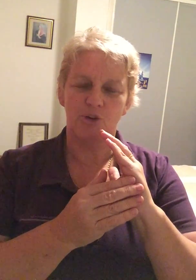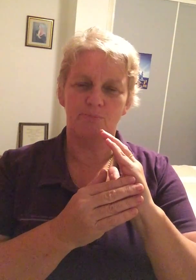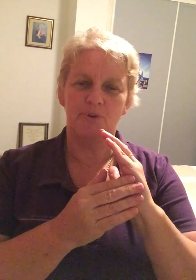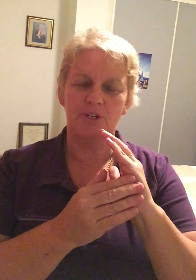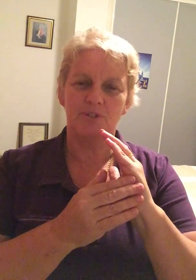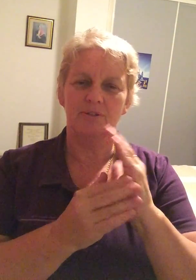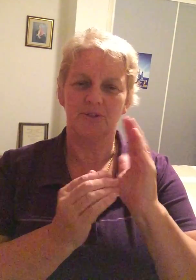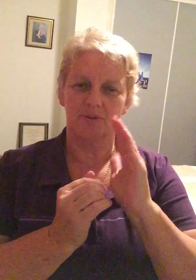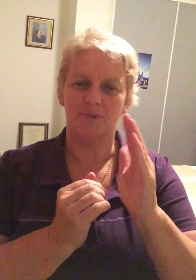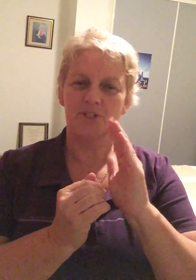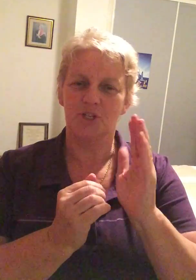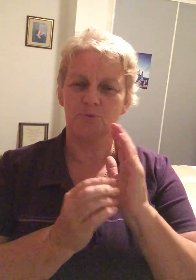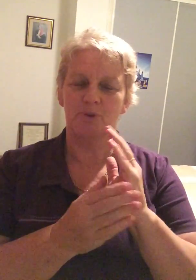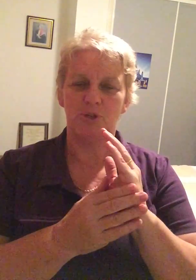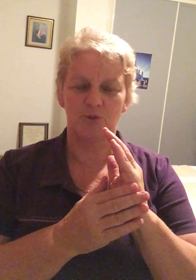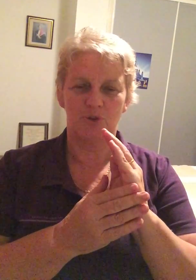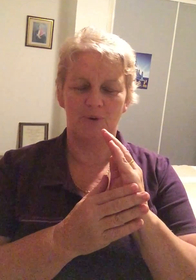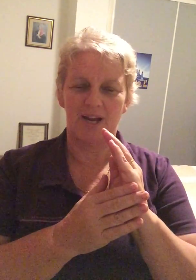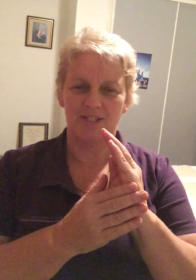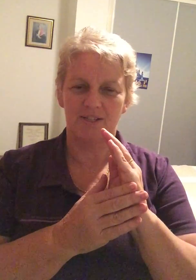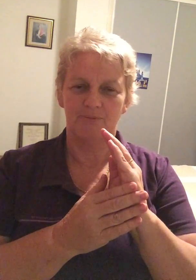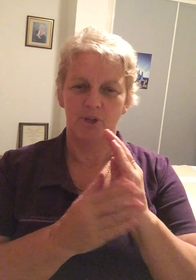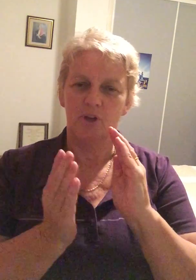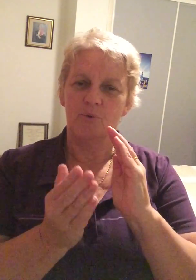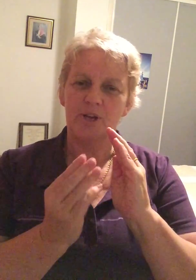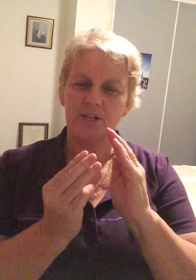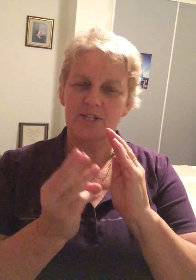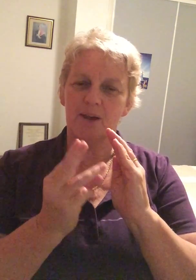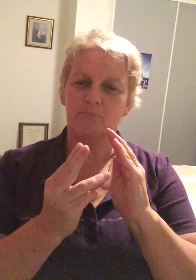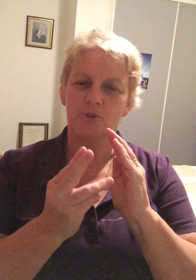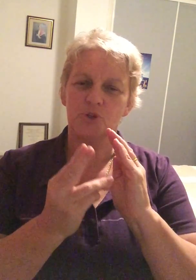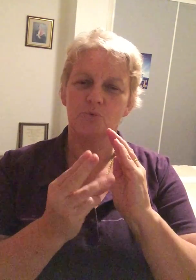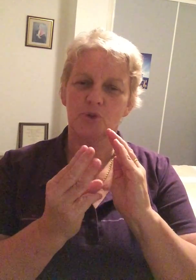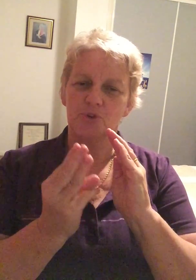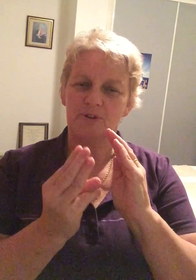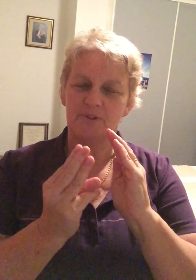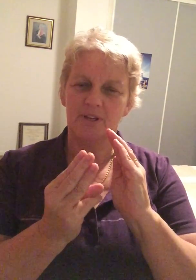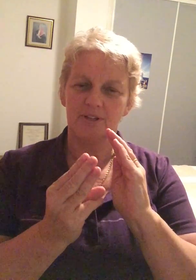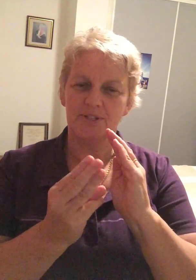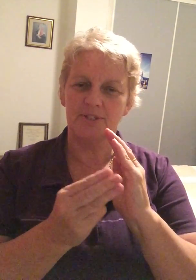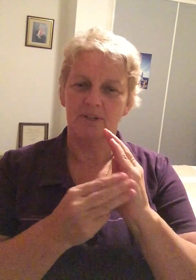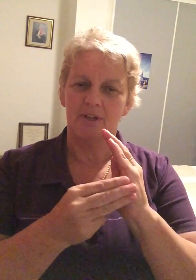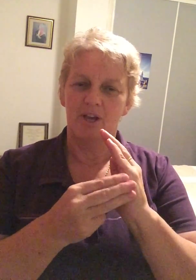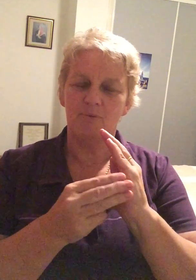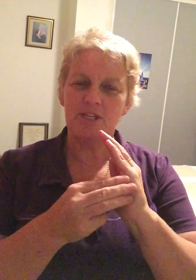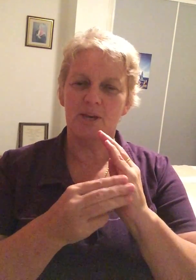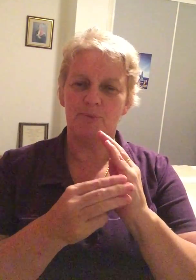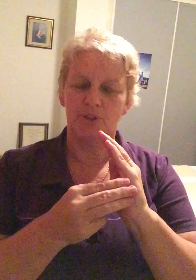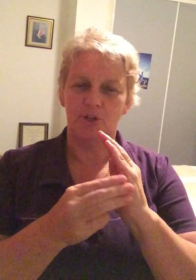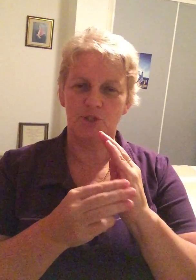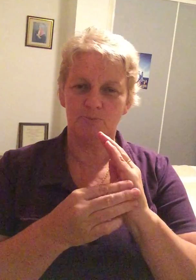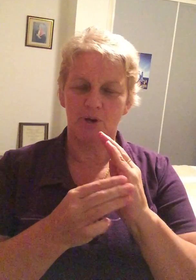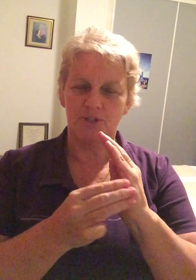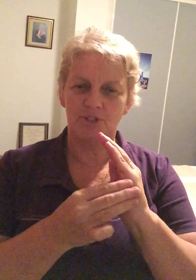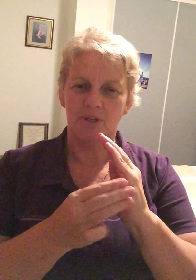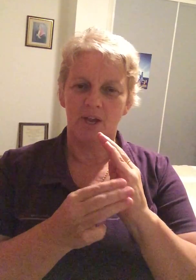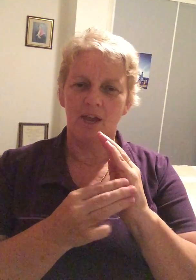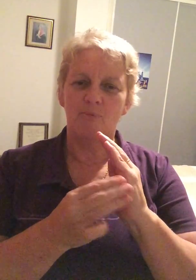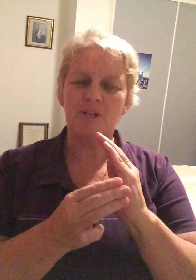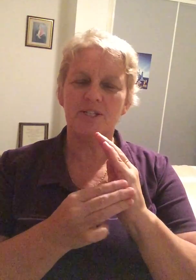chop point because obviously it's where we do karate. We can tap with two or three fingers and we tap on those spots and we